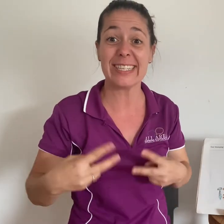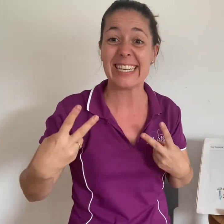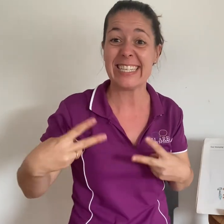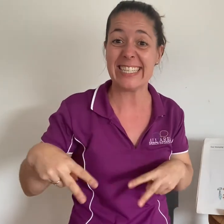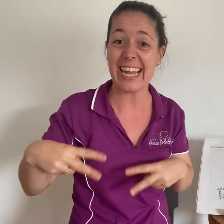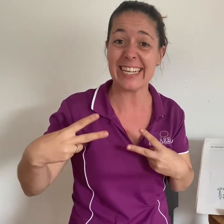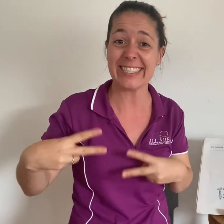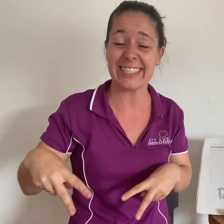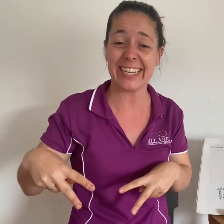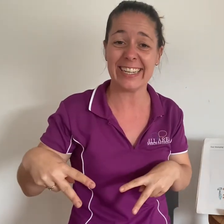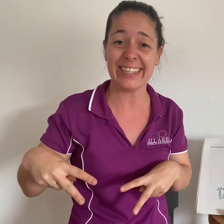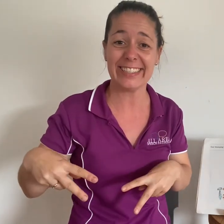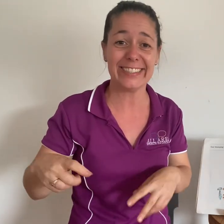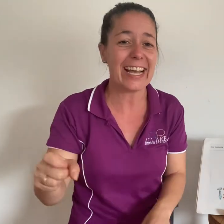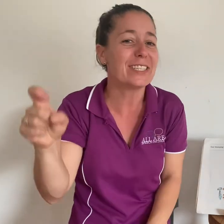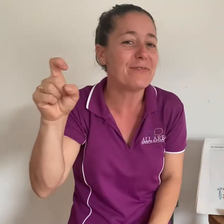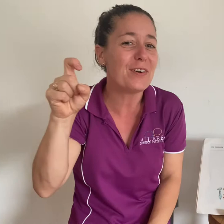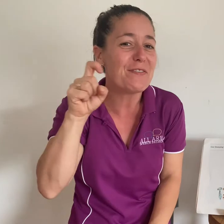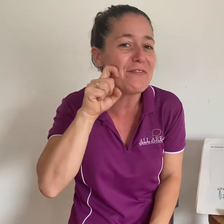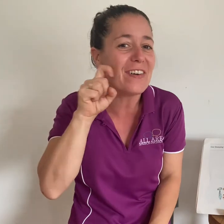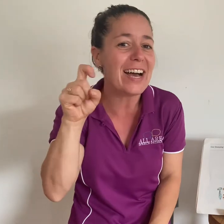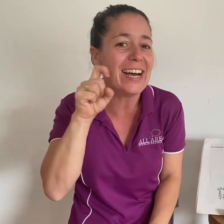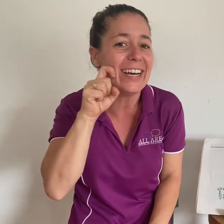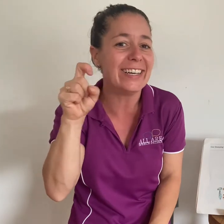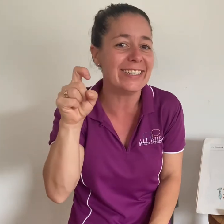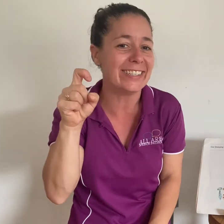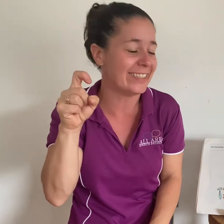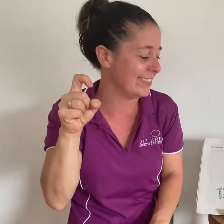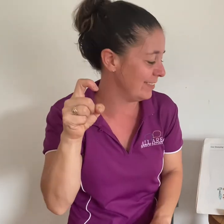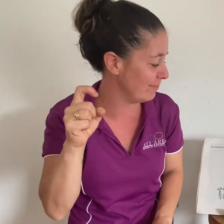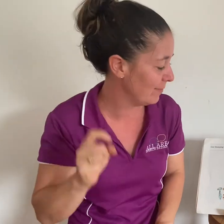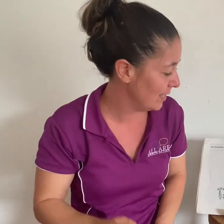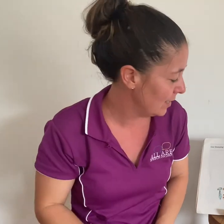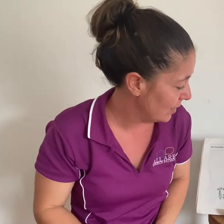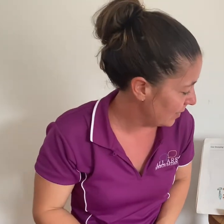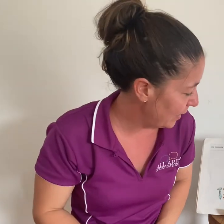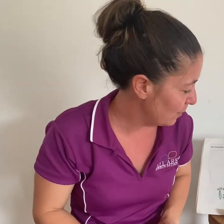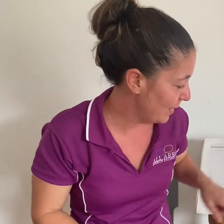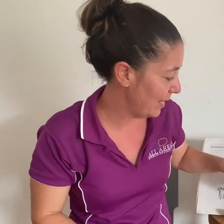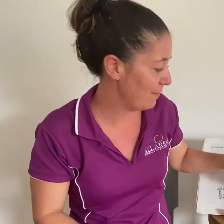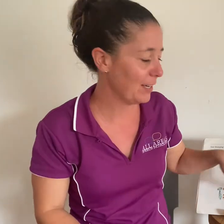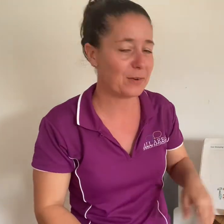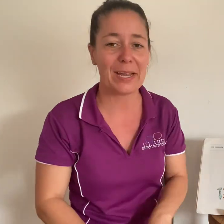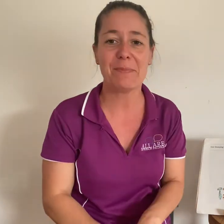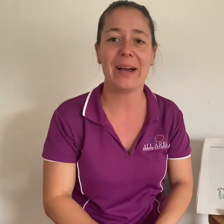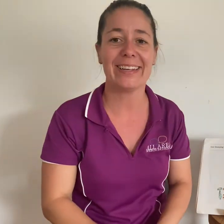dancing just for fun they look like they're having a great party